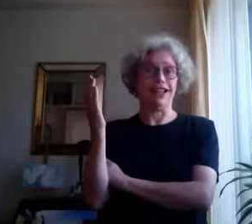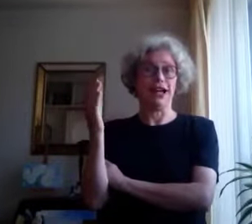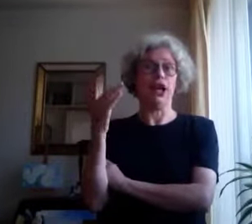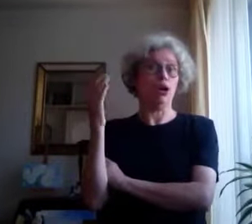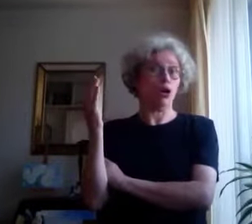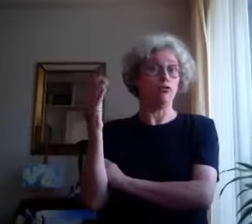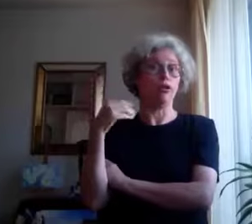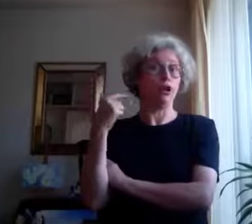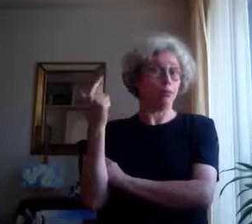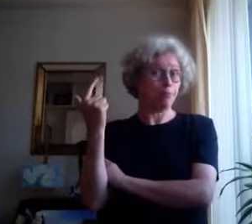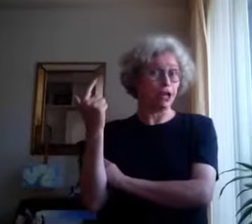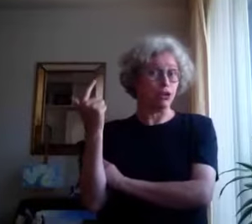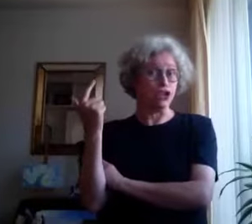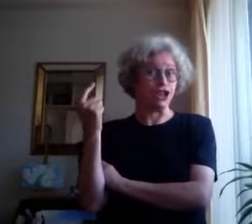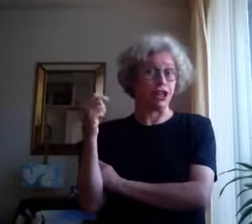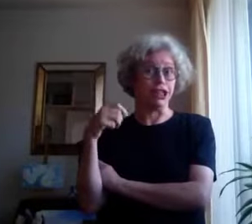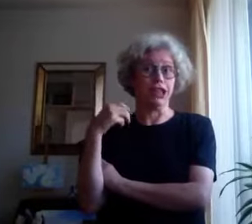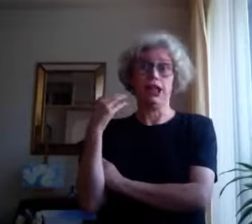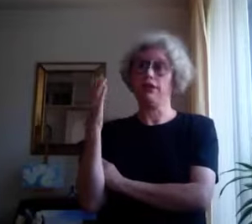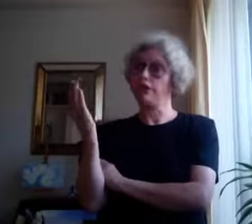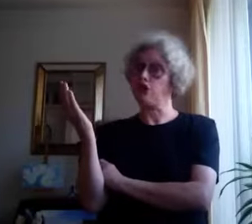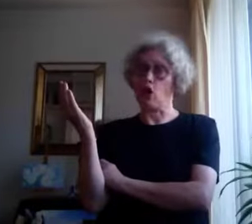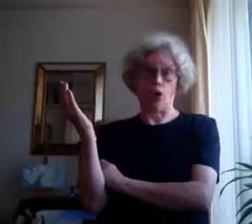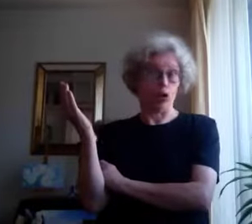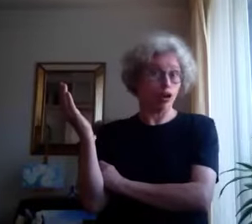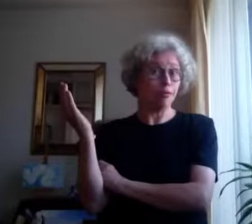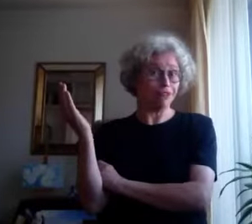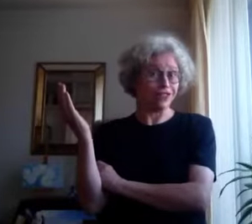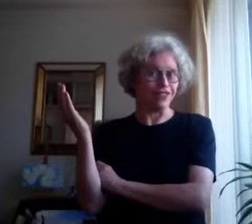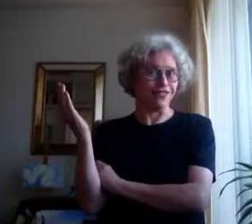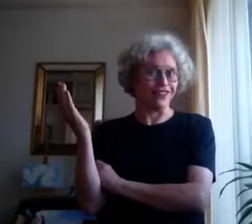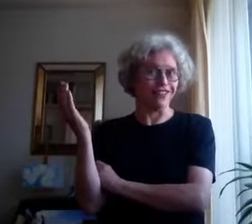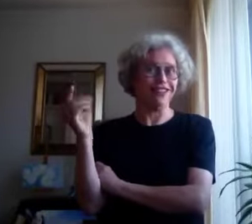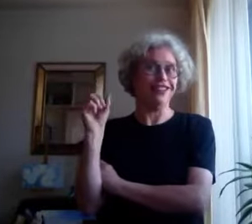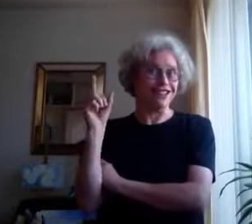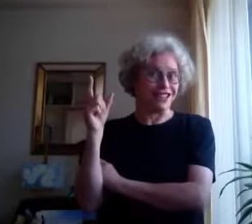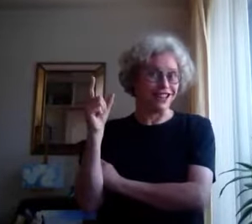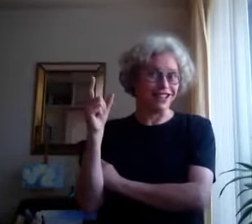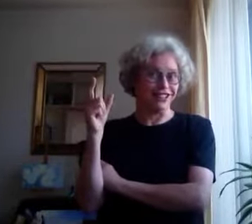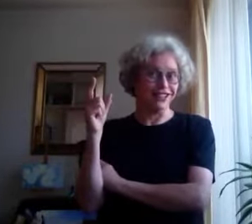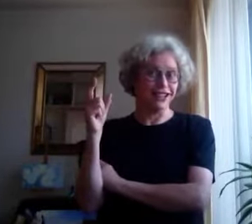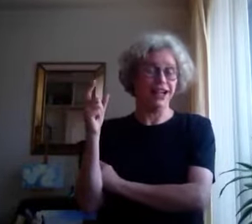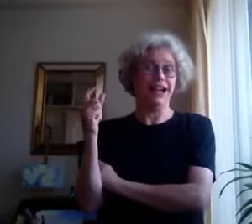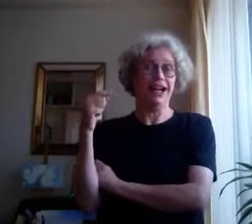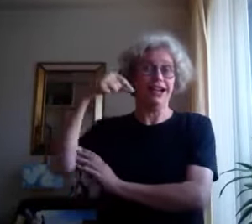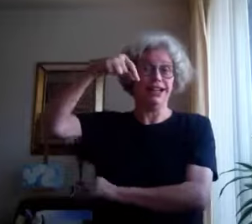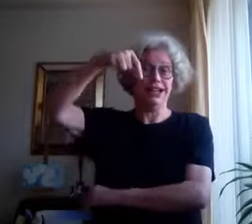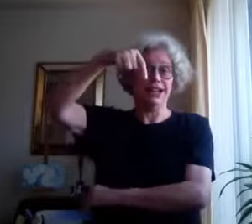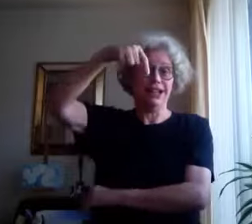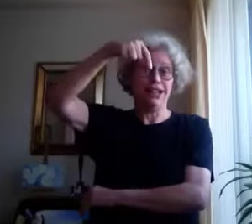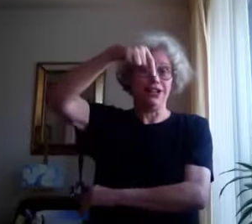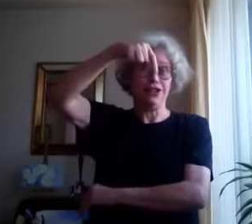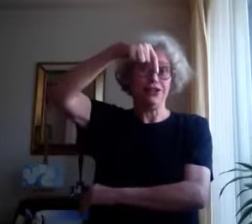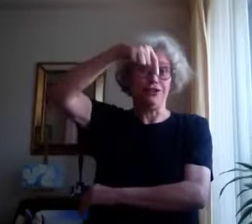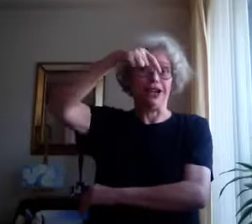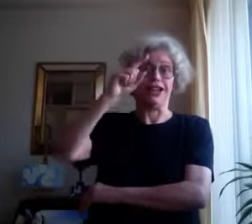of my own site with all my fan mail. Thank you. Don't forget